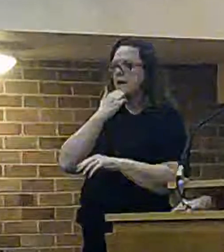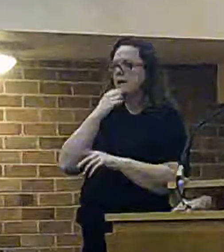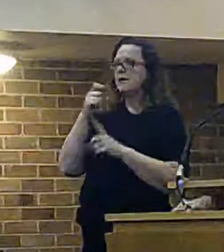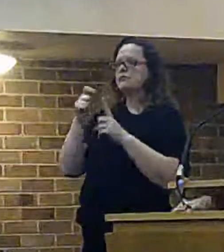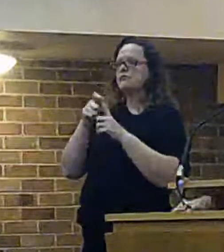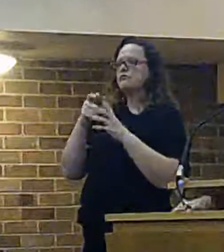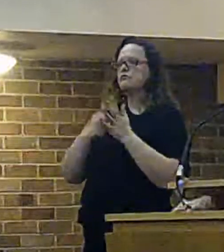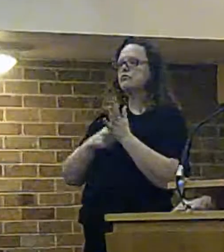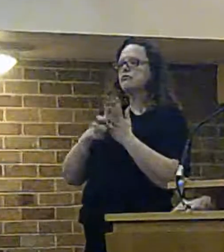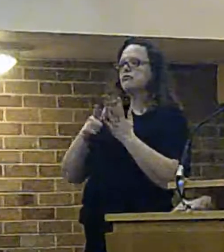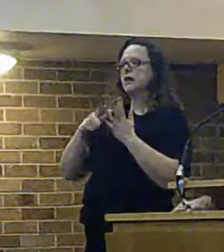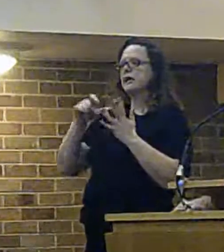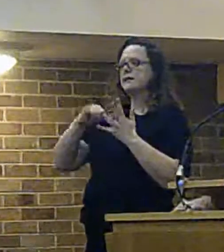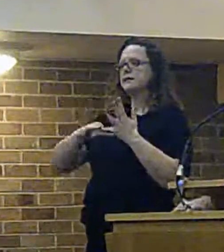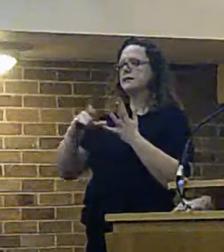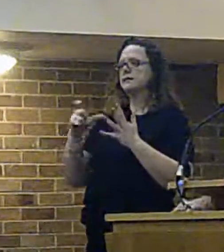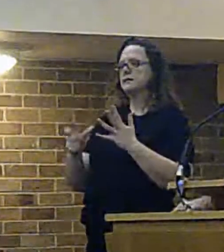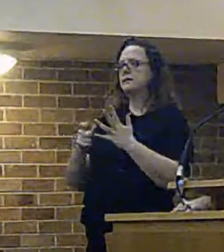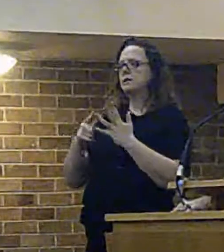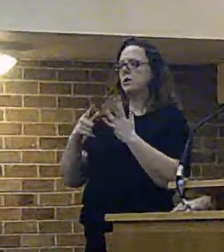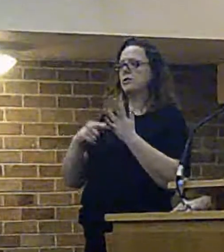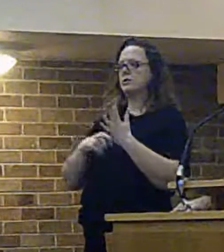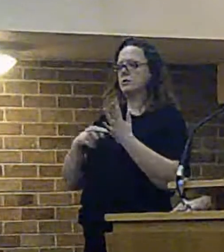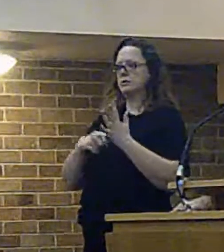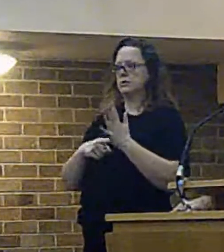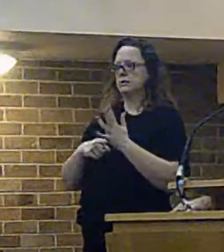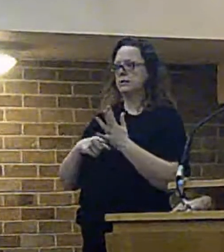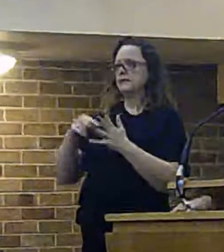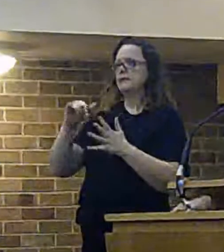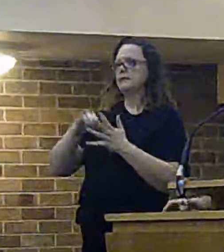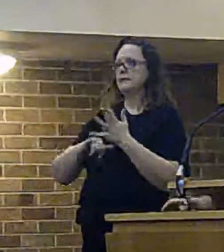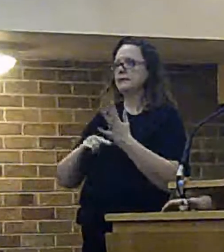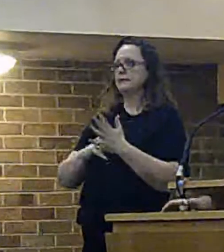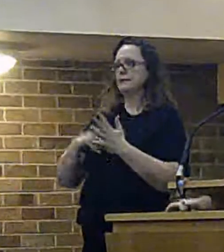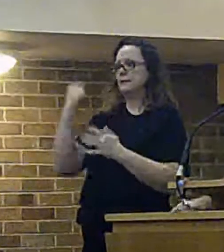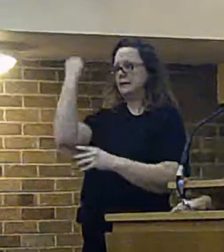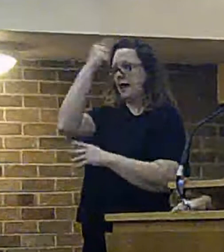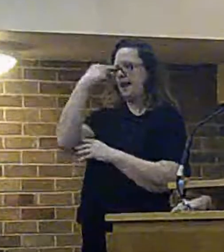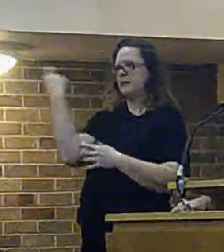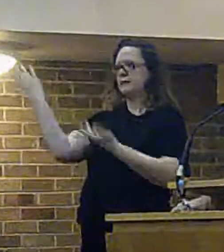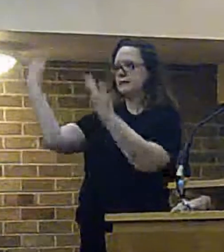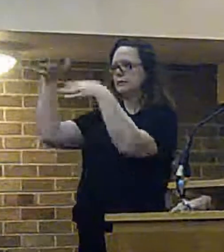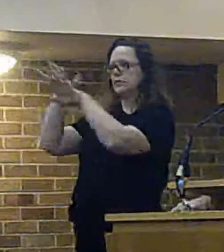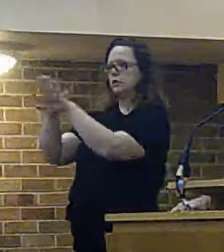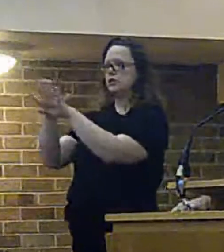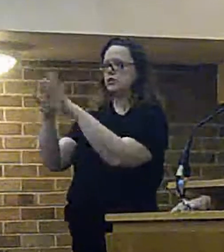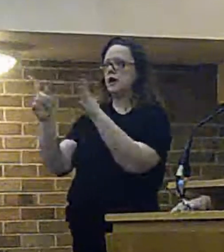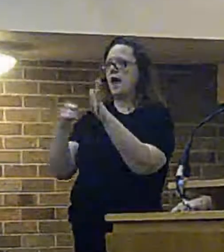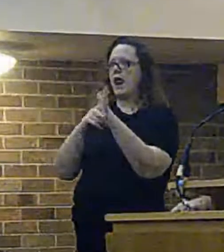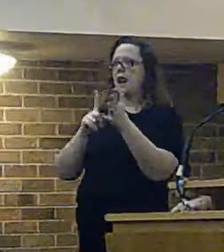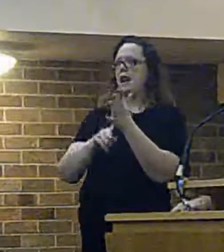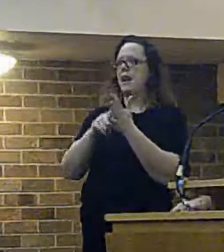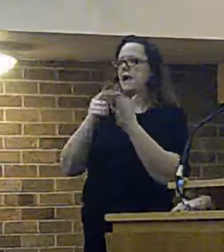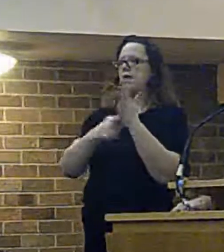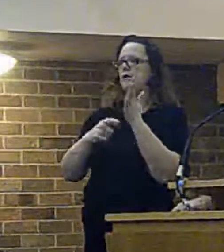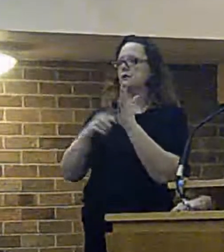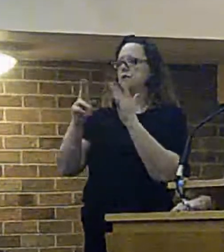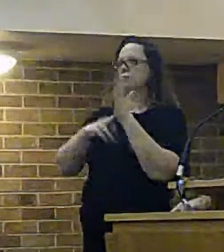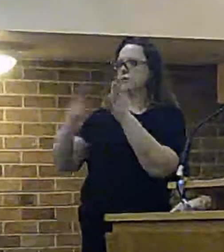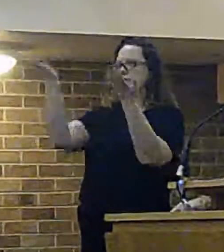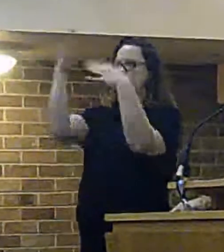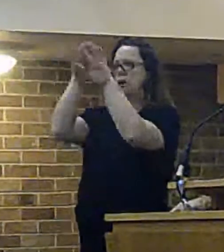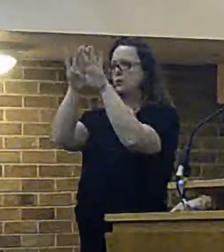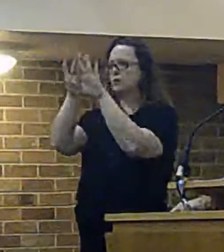used for the St. Helens merger and indeed over in Allerton. If we were to move to